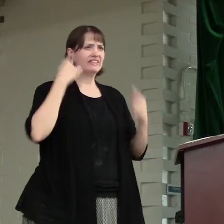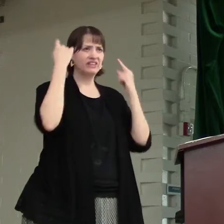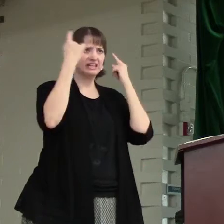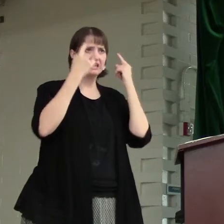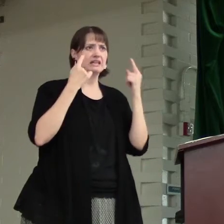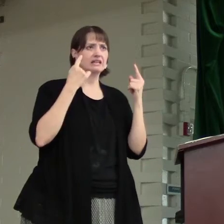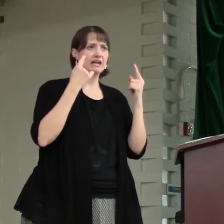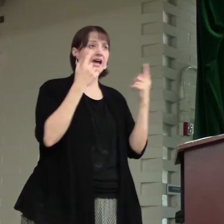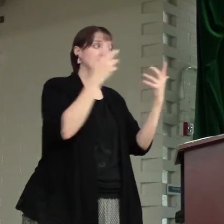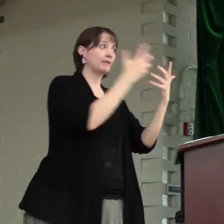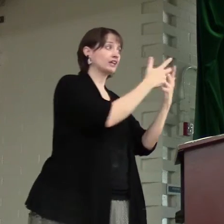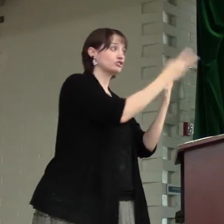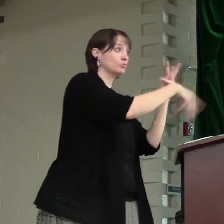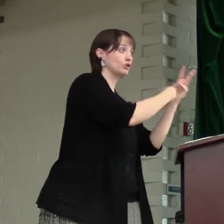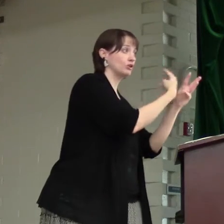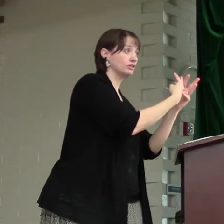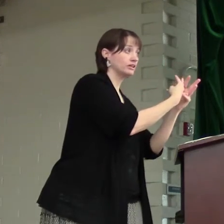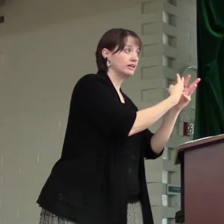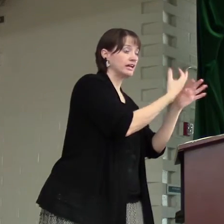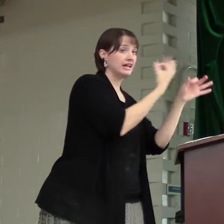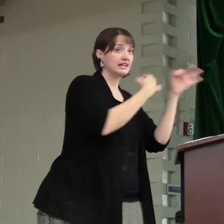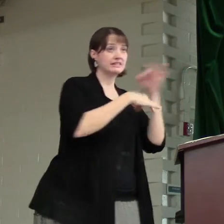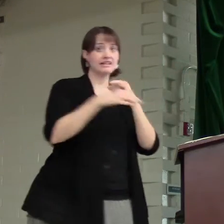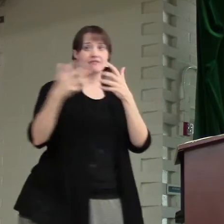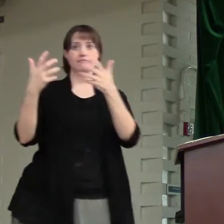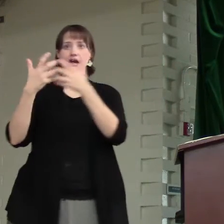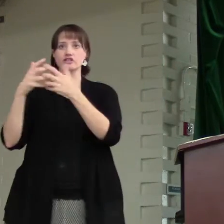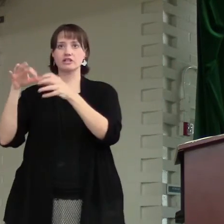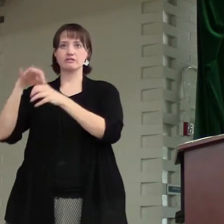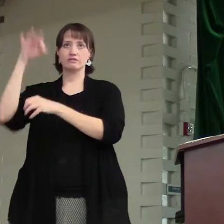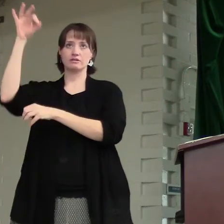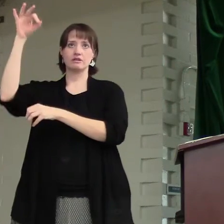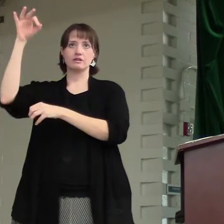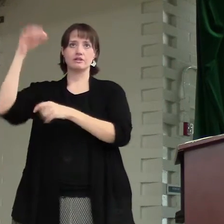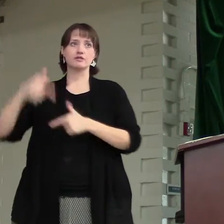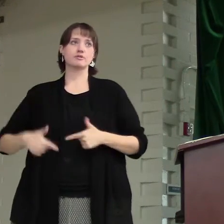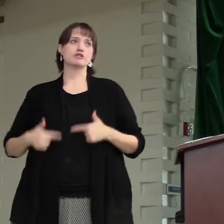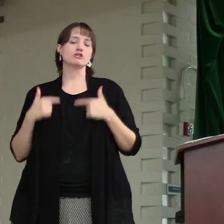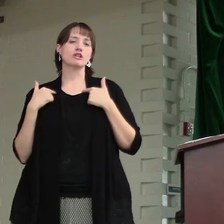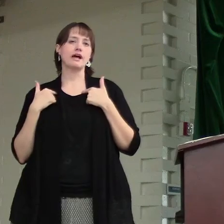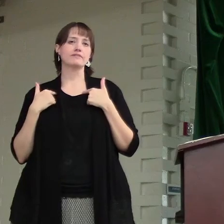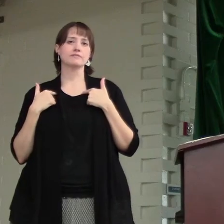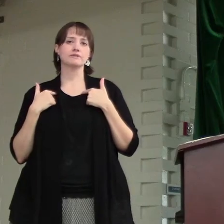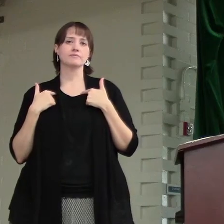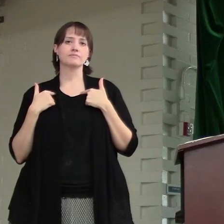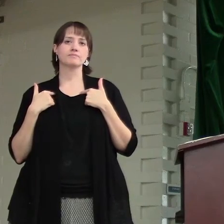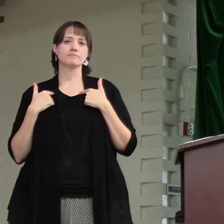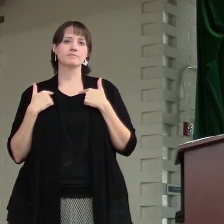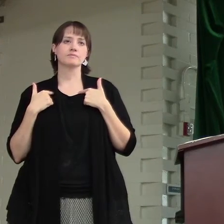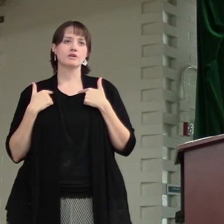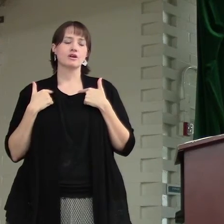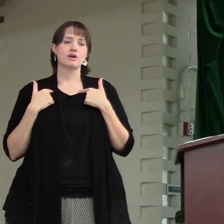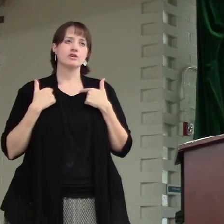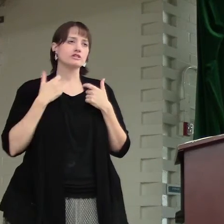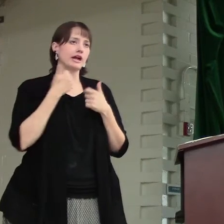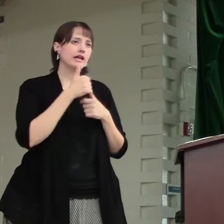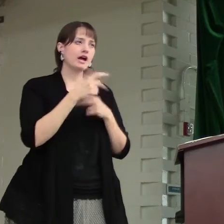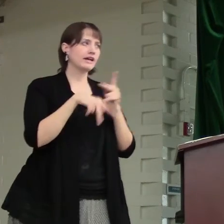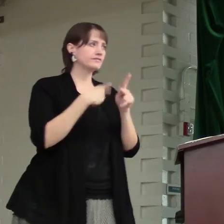thinking has matched the world instead of matching spiritual life? Or is there any kind of